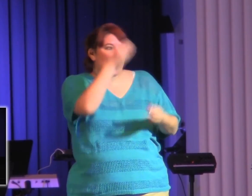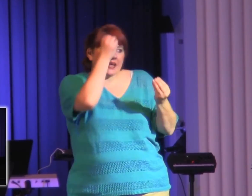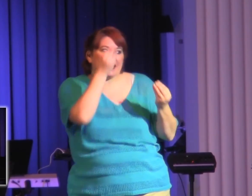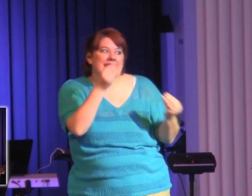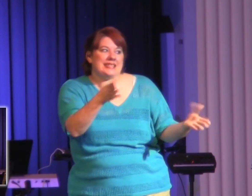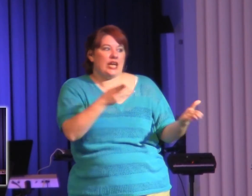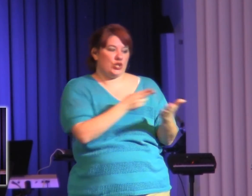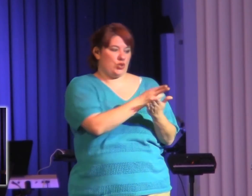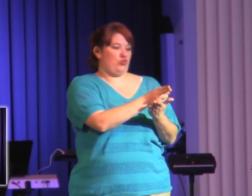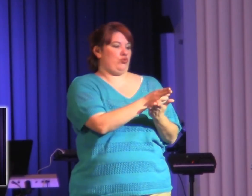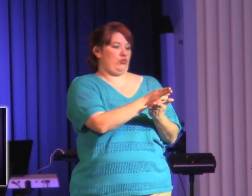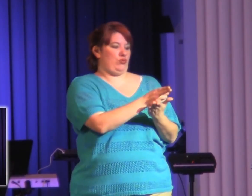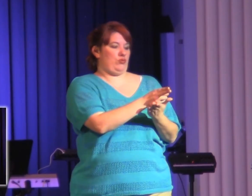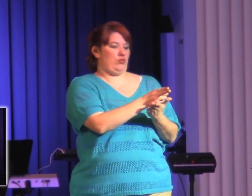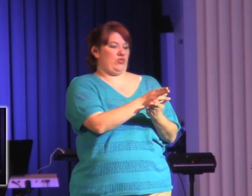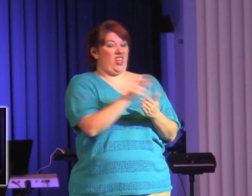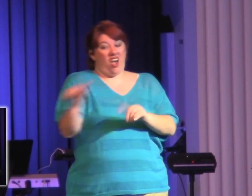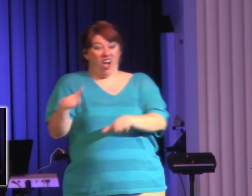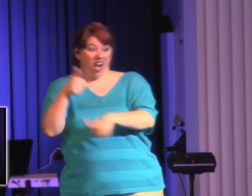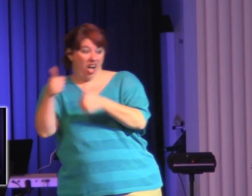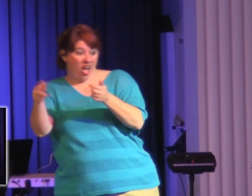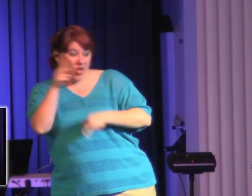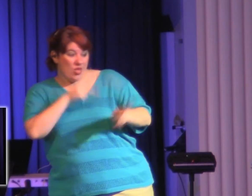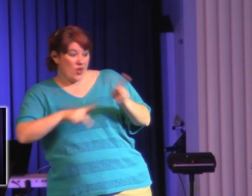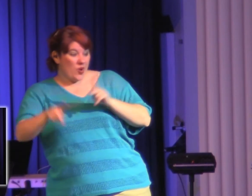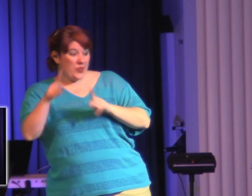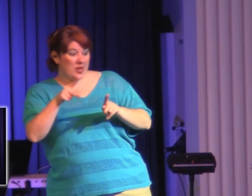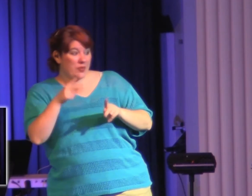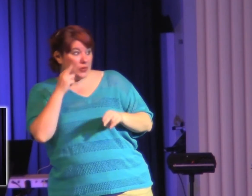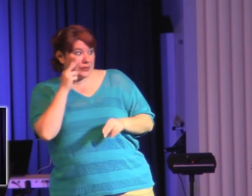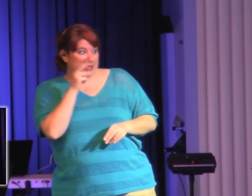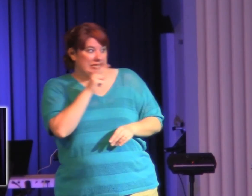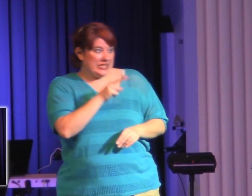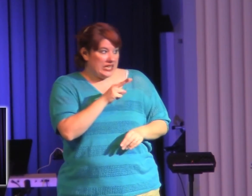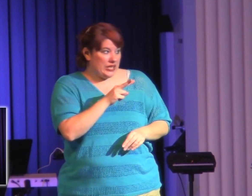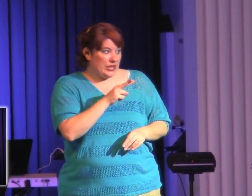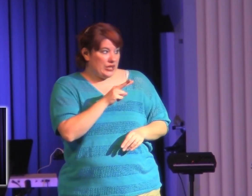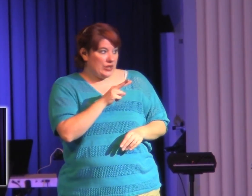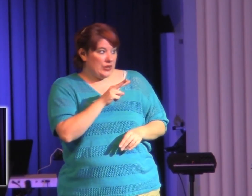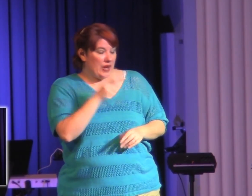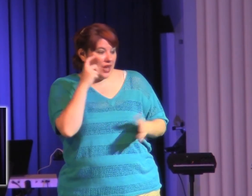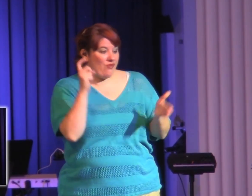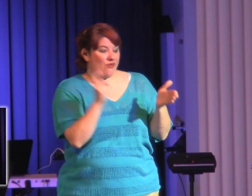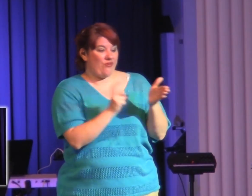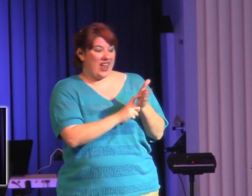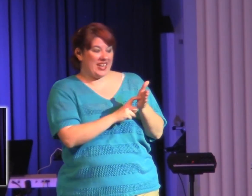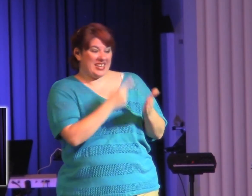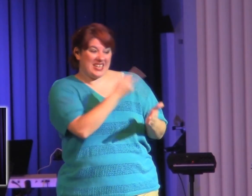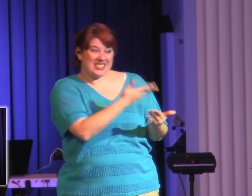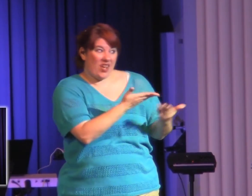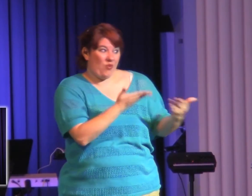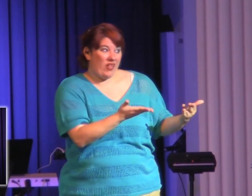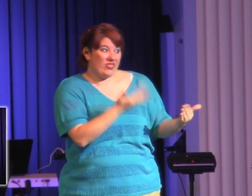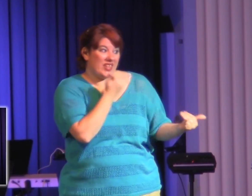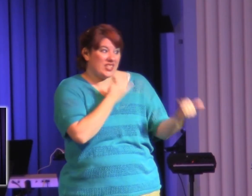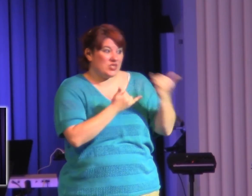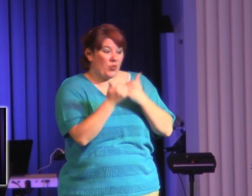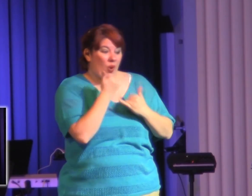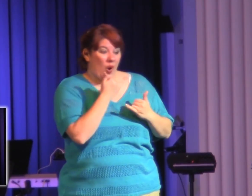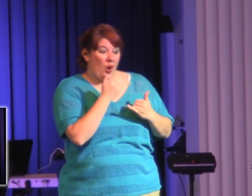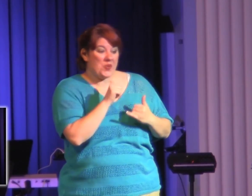yeah. How's the family? You know, I mean, you know, and nobody wants to say anything, but there's that one person that loves you enough to speak truth. Am I right?